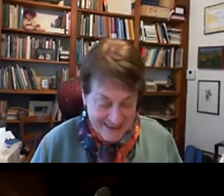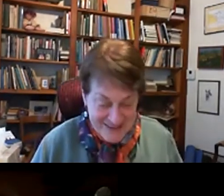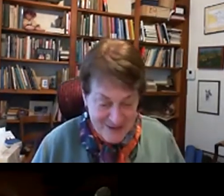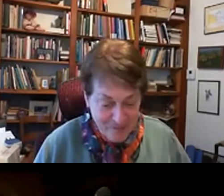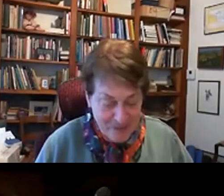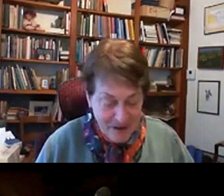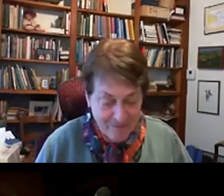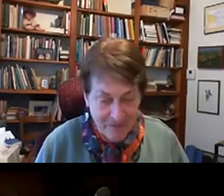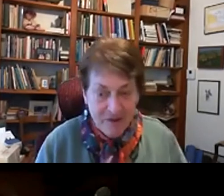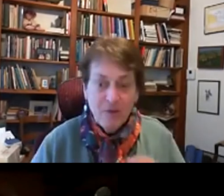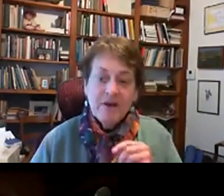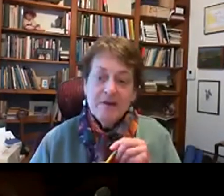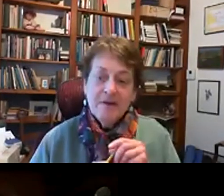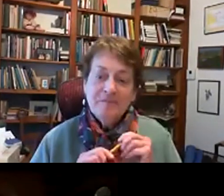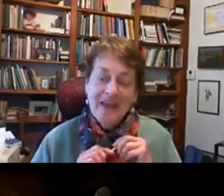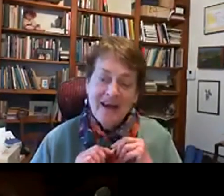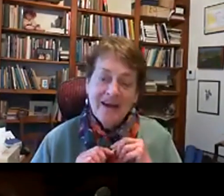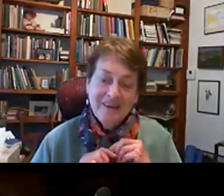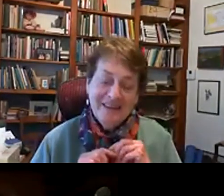so very nice yeah yeah